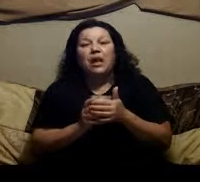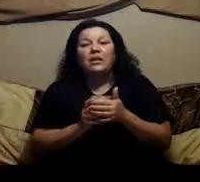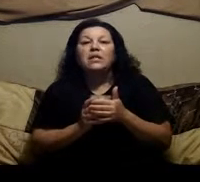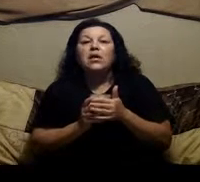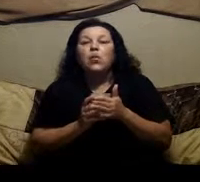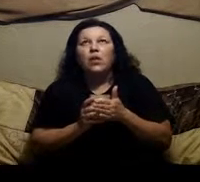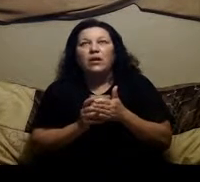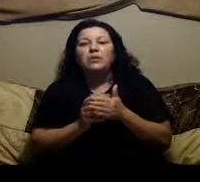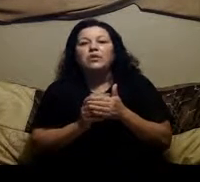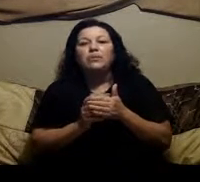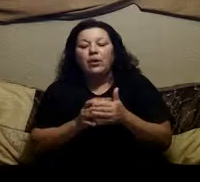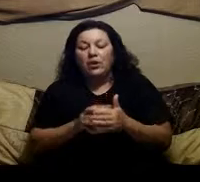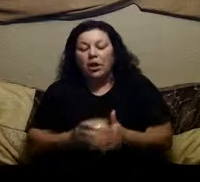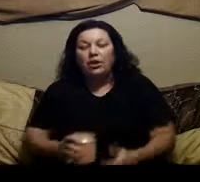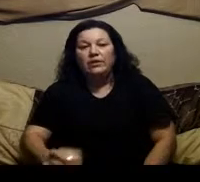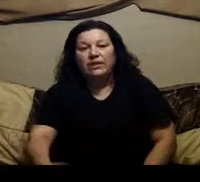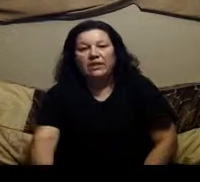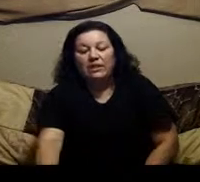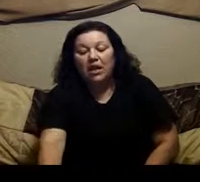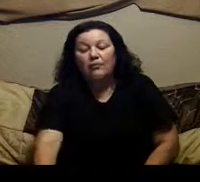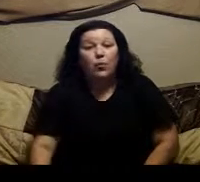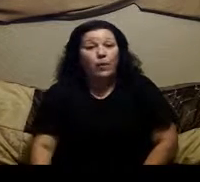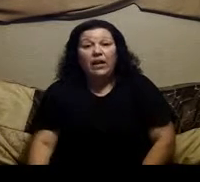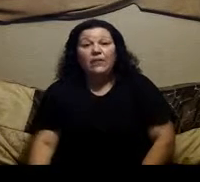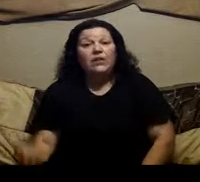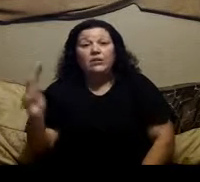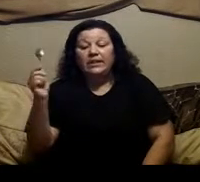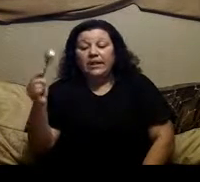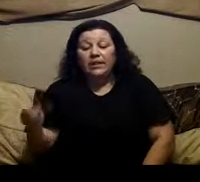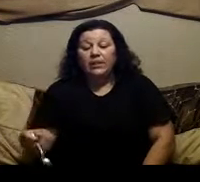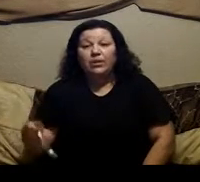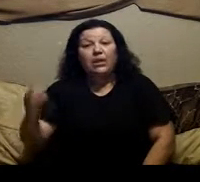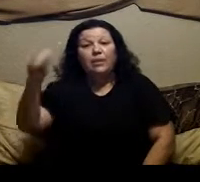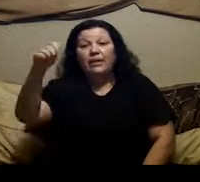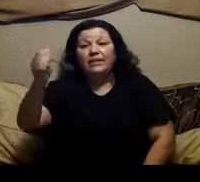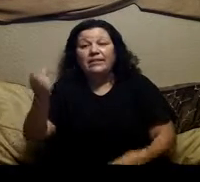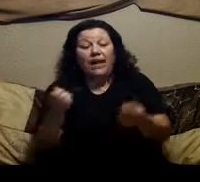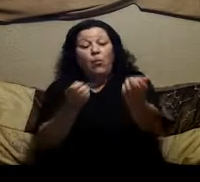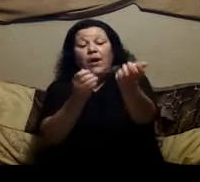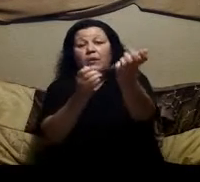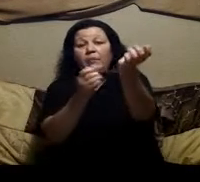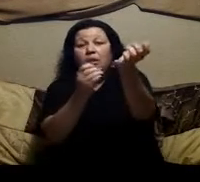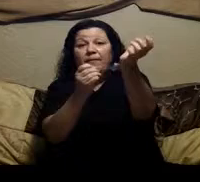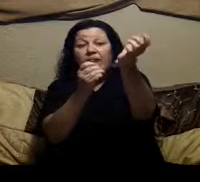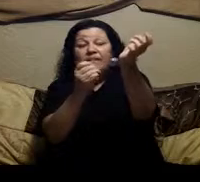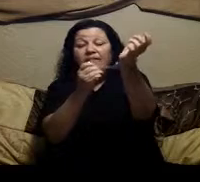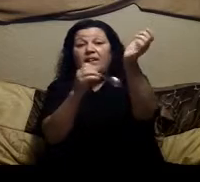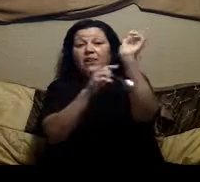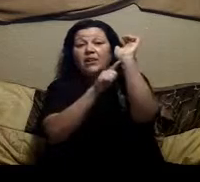not Want to burn your intestines for the women out there? know exactly what I'm talking about test that water and put it on the inside of your